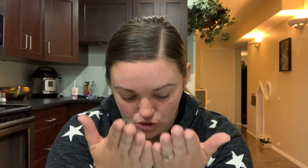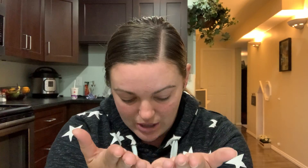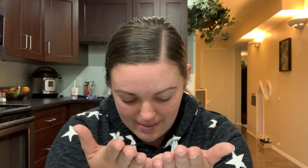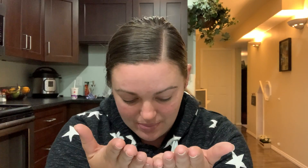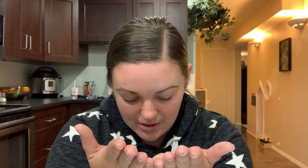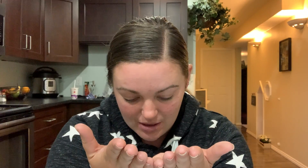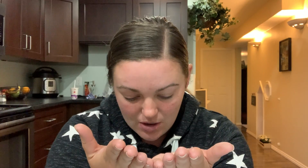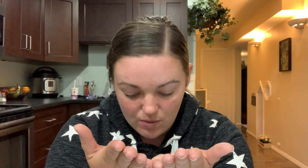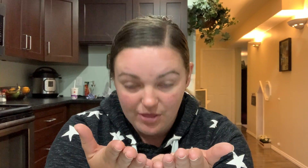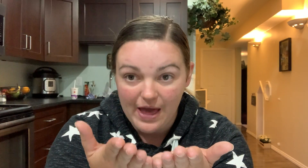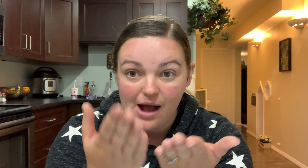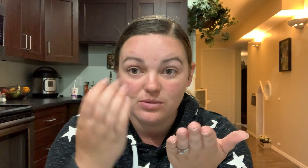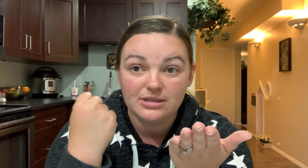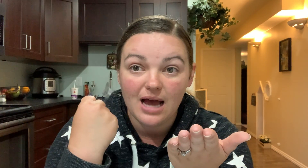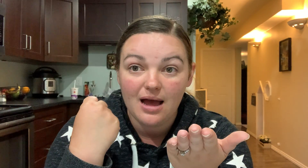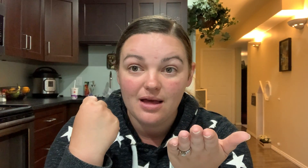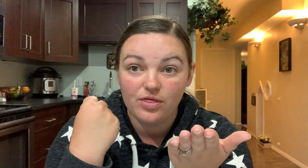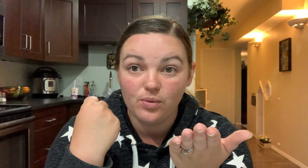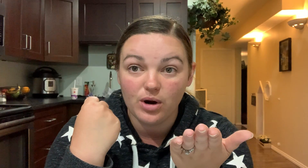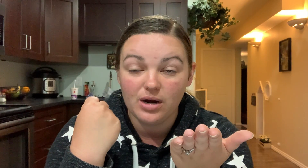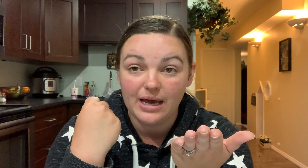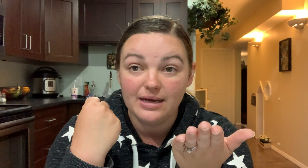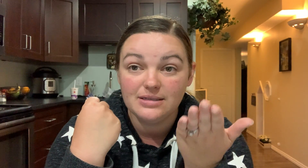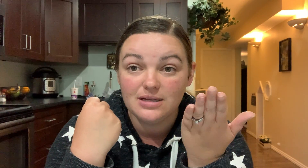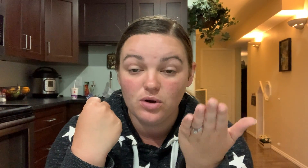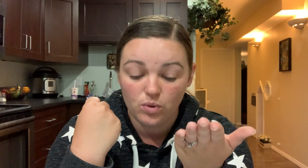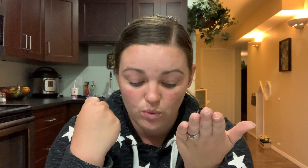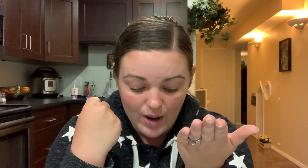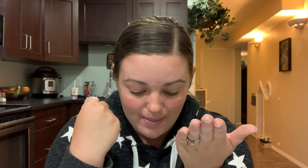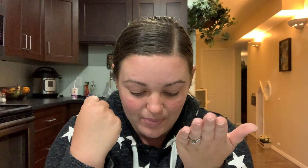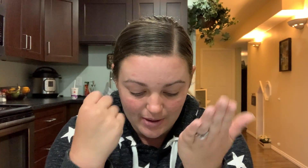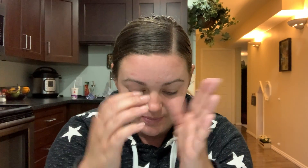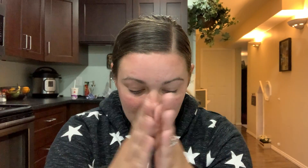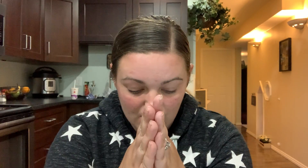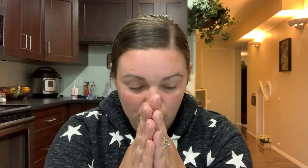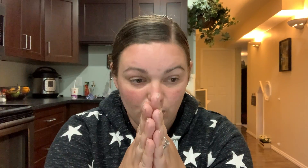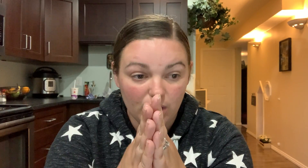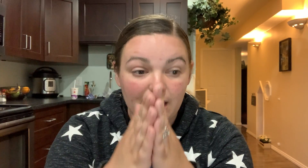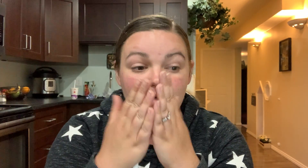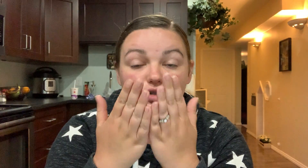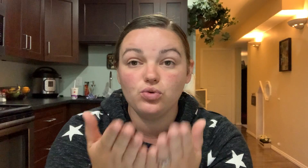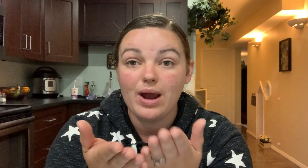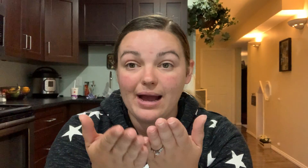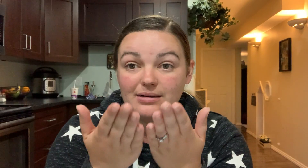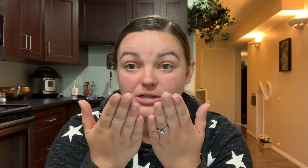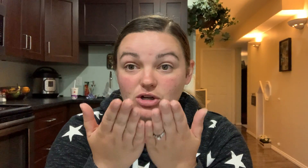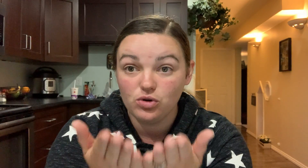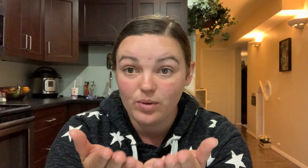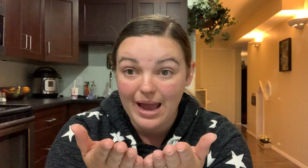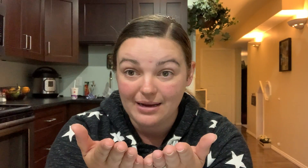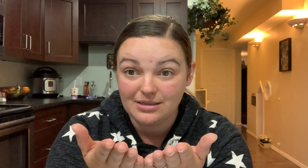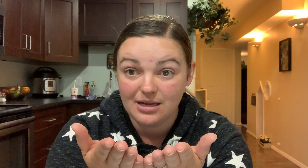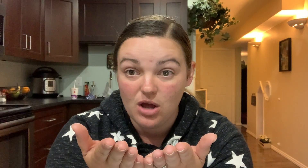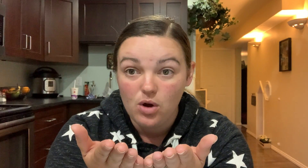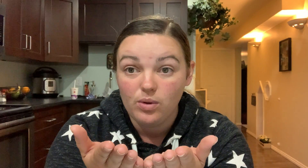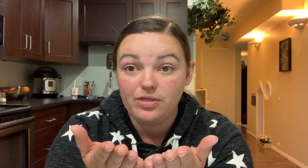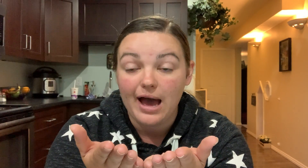drip. Without d-a, the word is rip. The word is grant, grant. Without